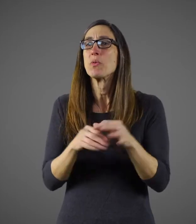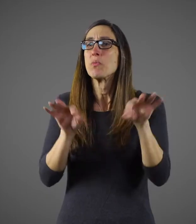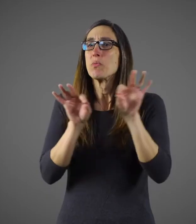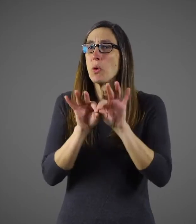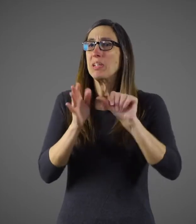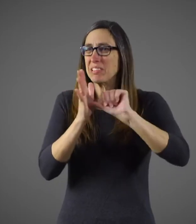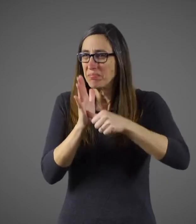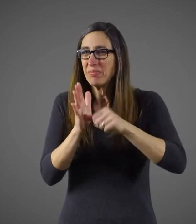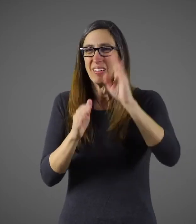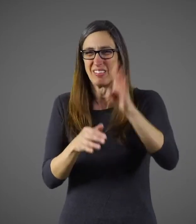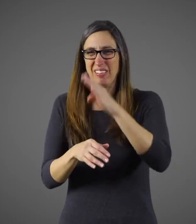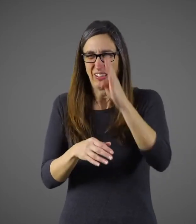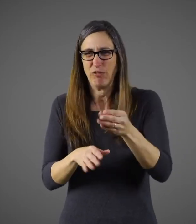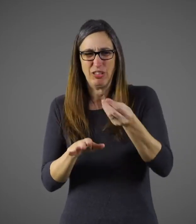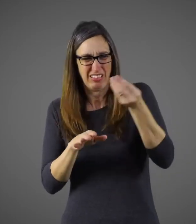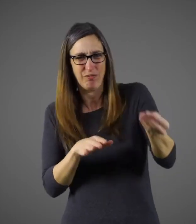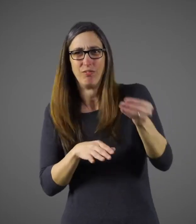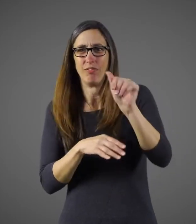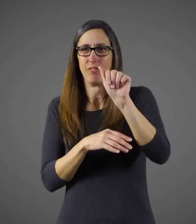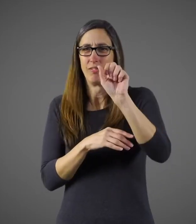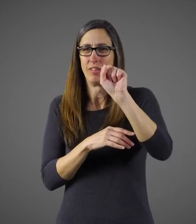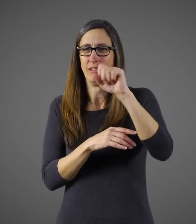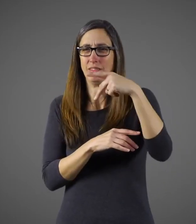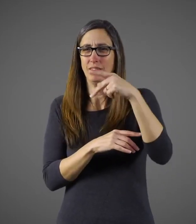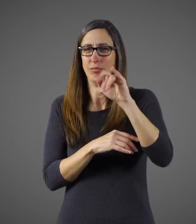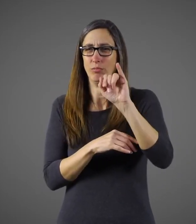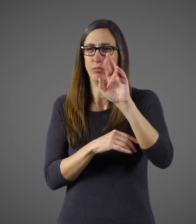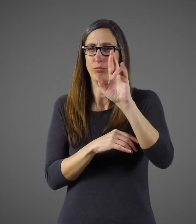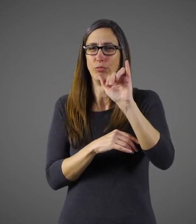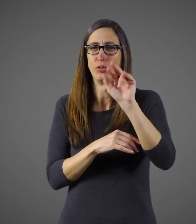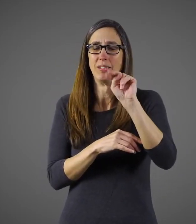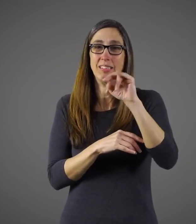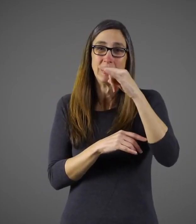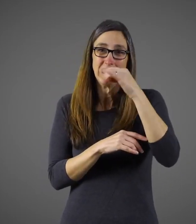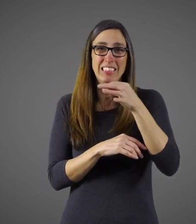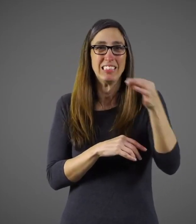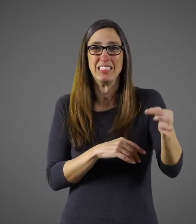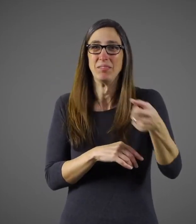It's really important for me to emphasize this again. Never give children aspirin.